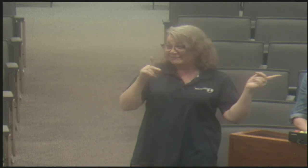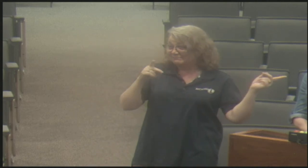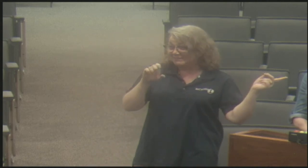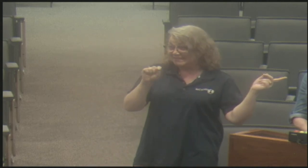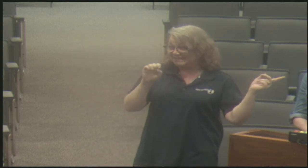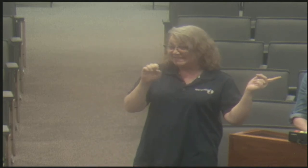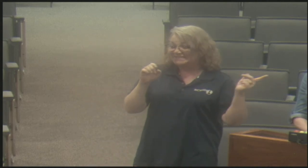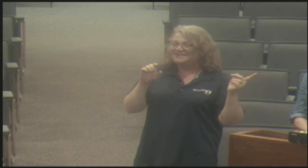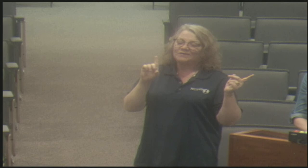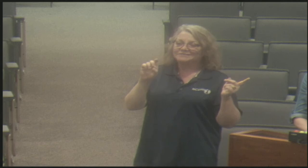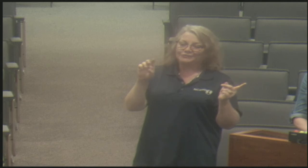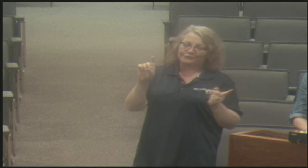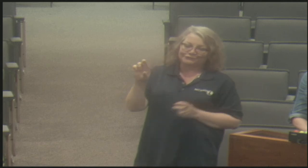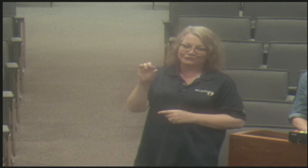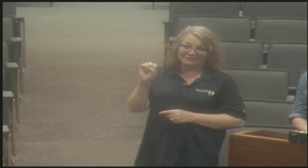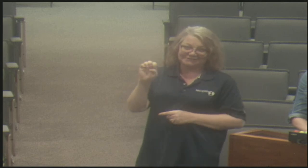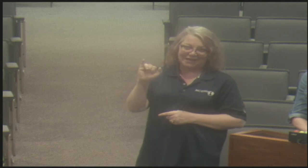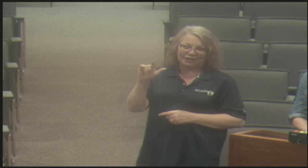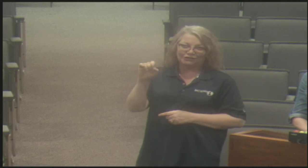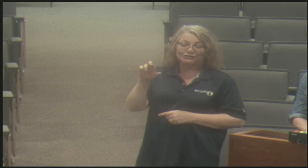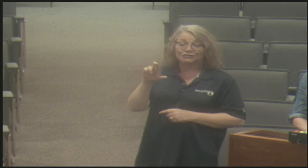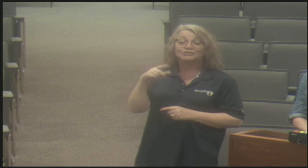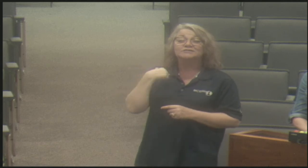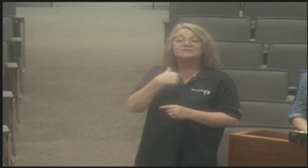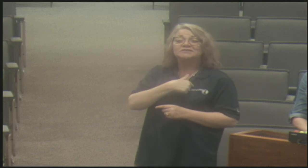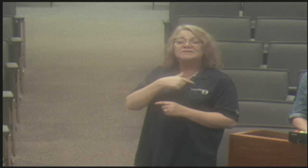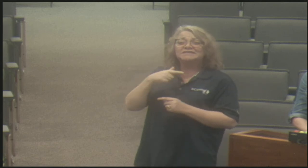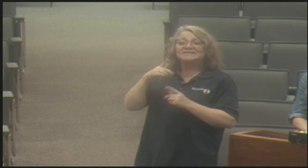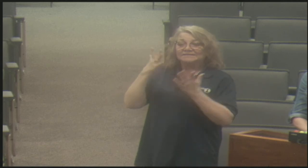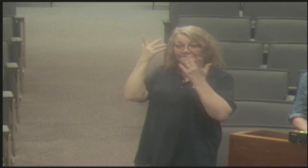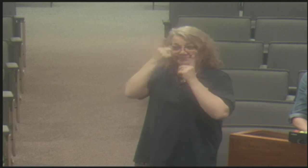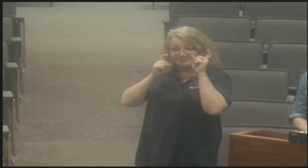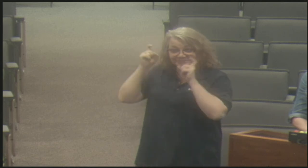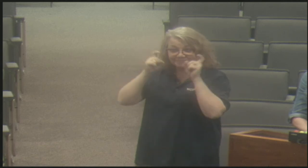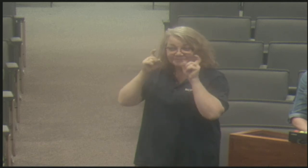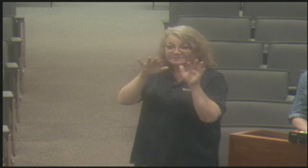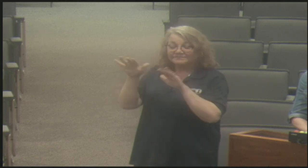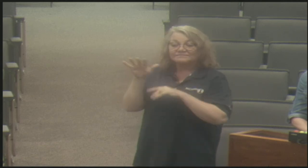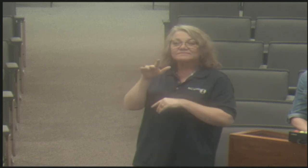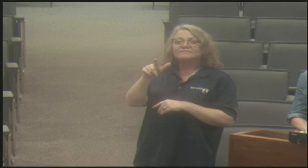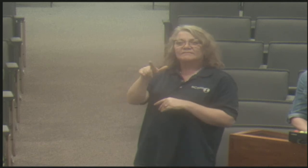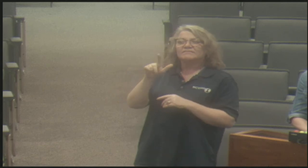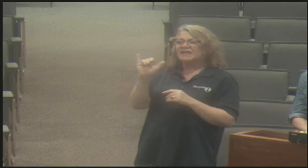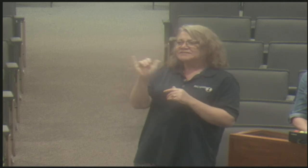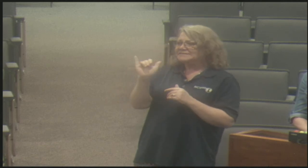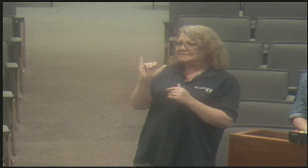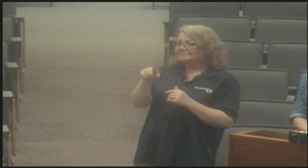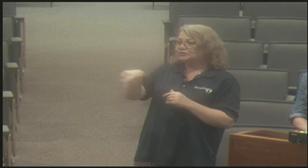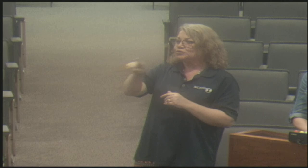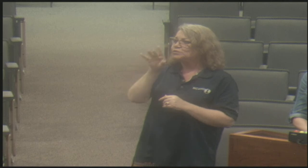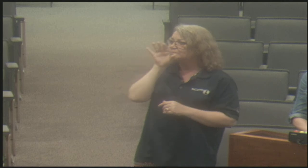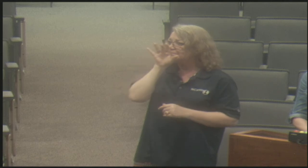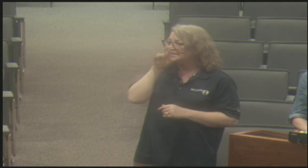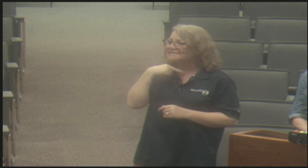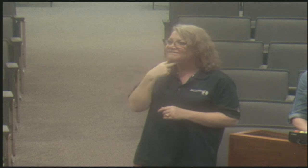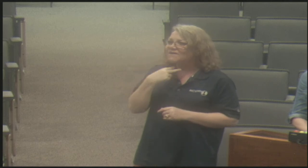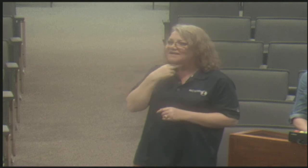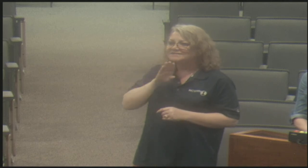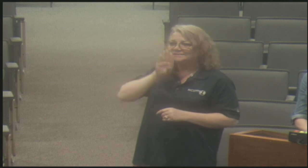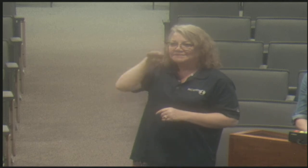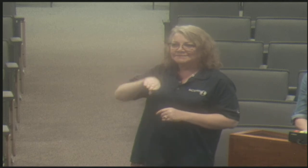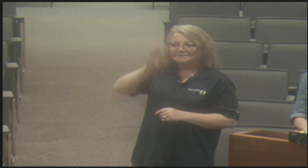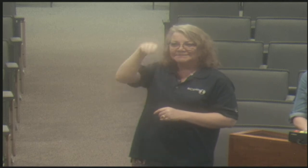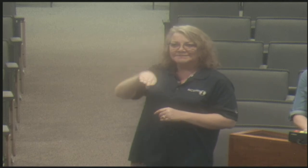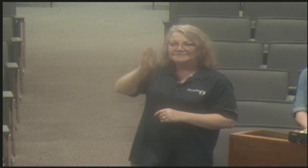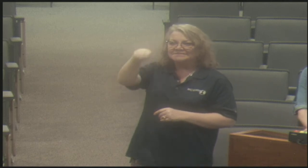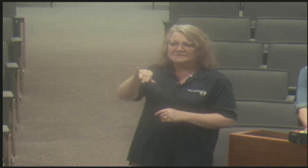notice that as Dr. Seiler and myself and Carly, as we are signing, you can see that we are expressing ourselves, um,